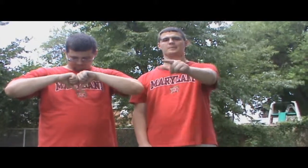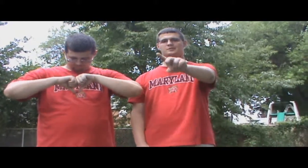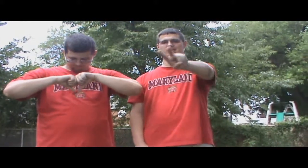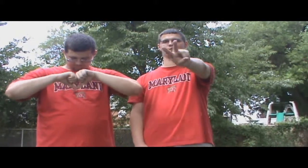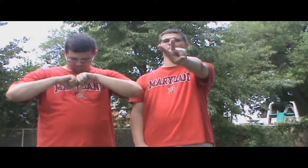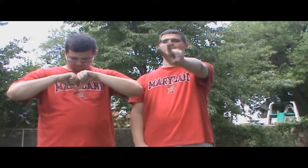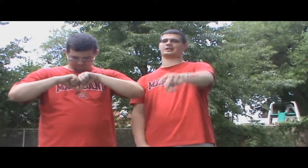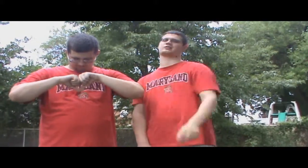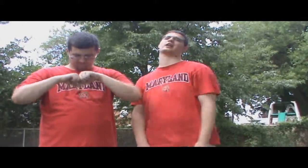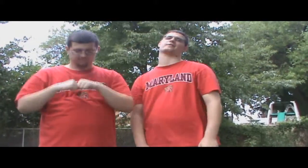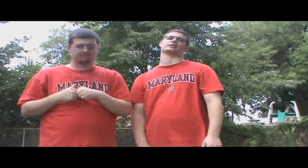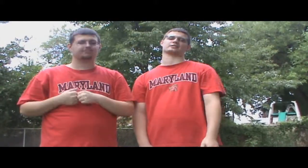too, better graphics.